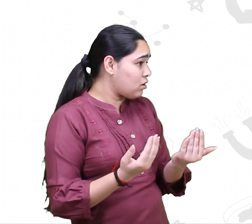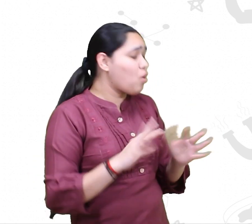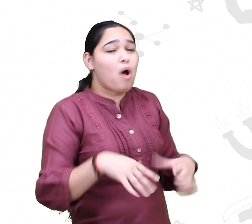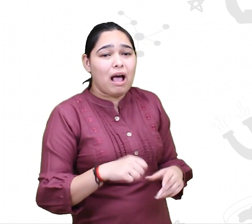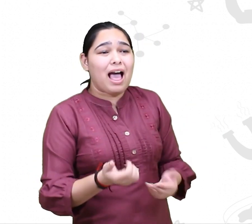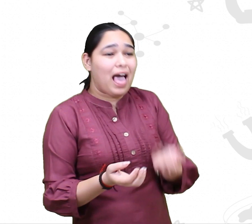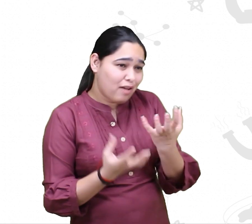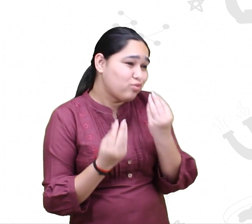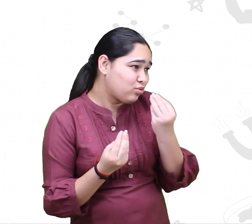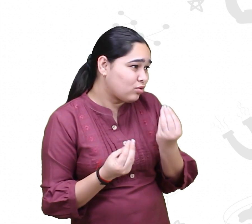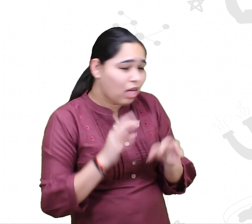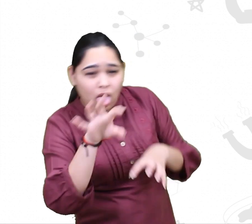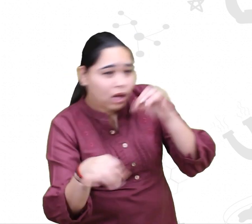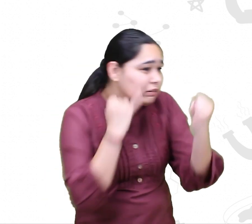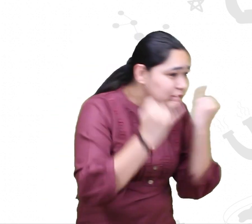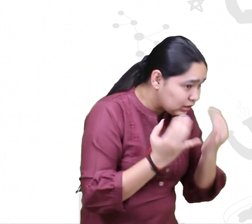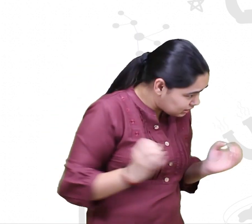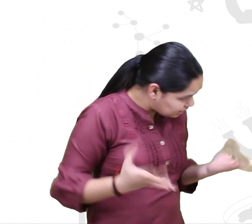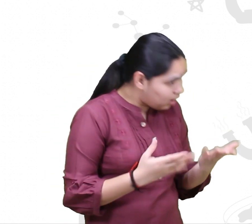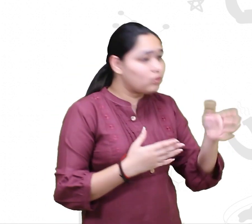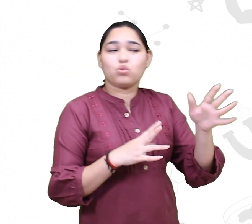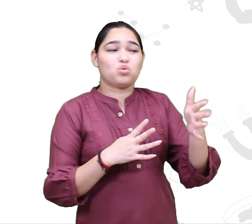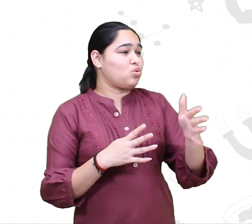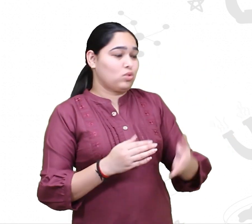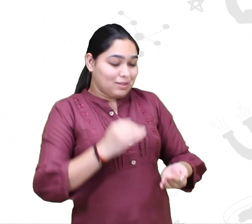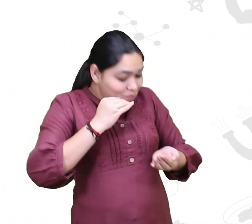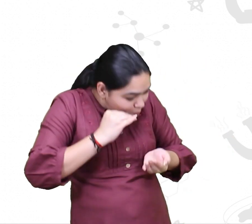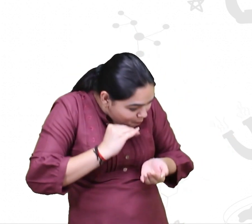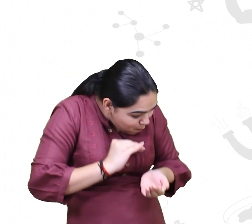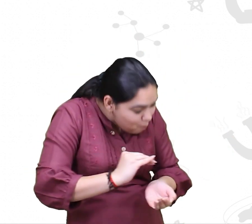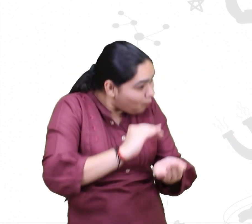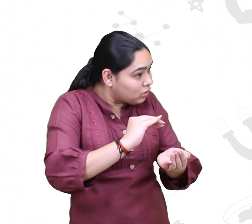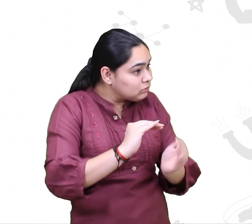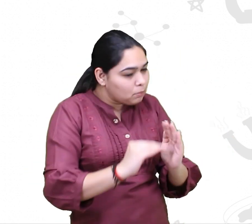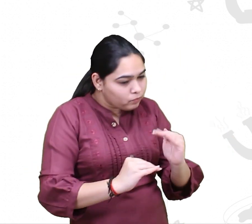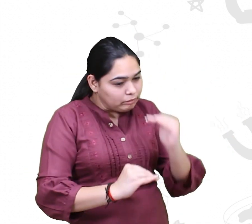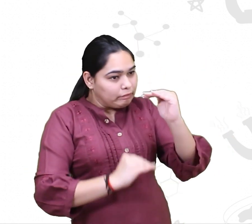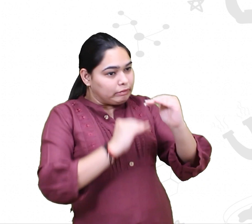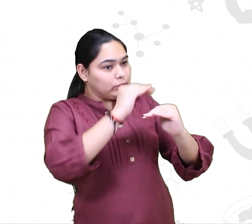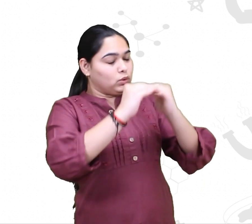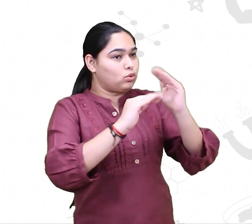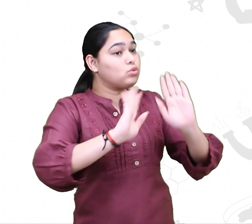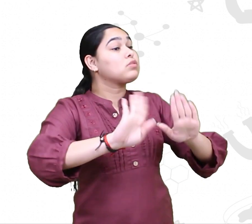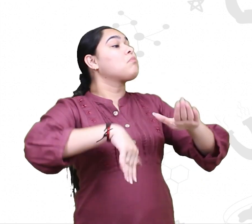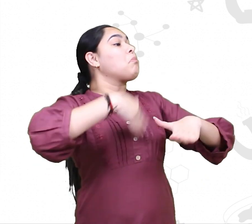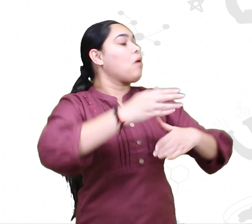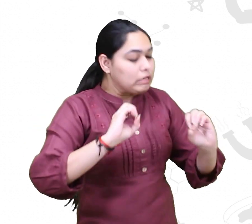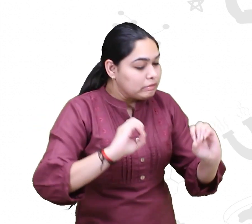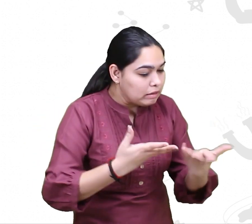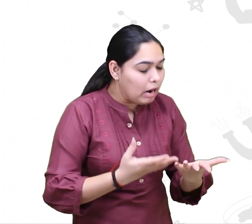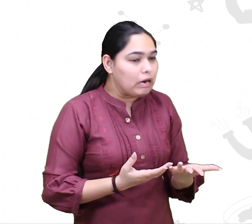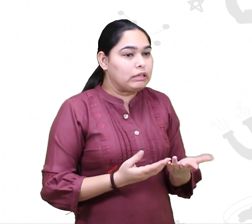in its life. It will not beg food after a few weeks because it will start to forage. So, that begging behavior will be